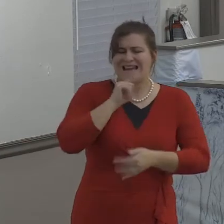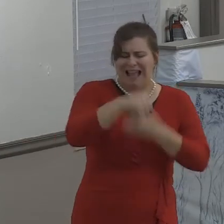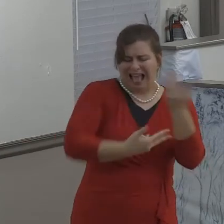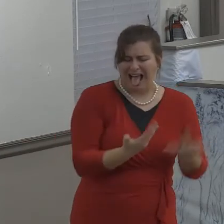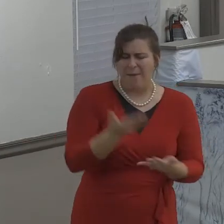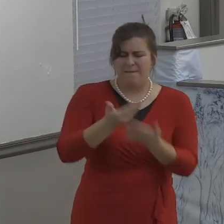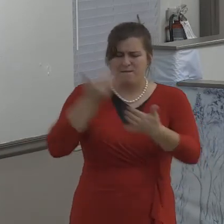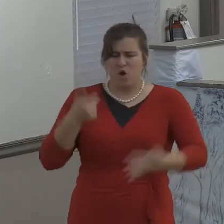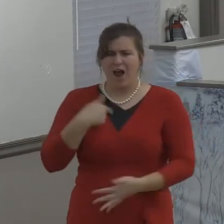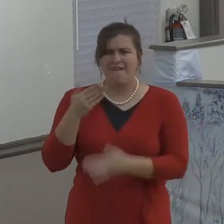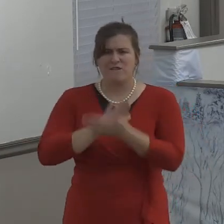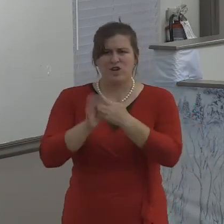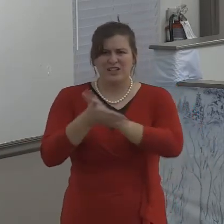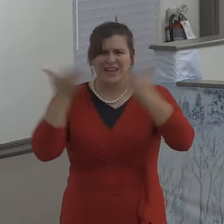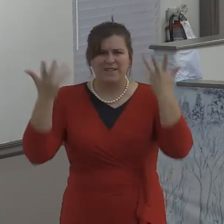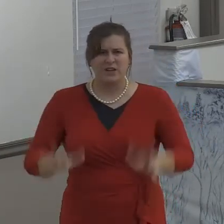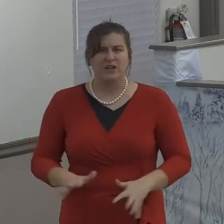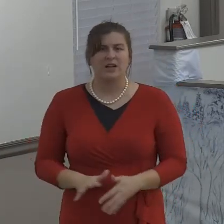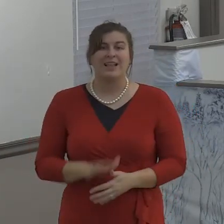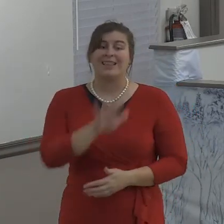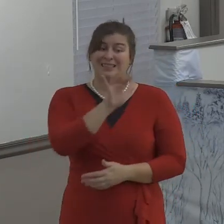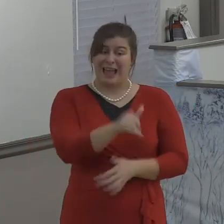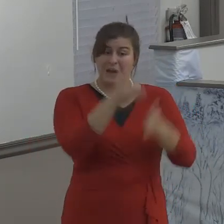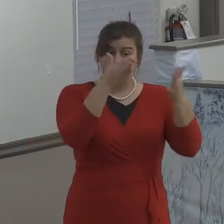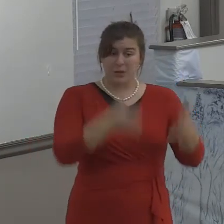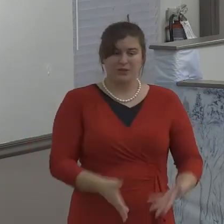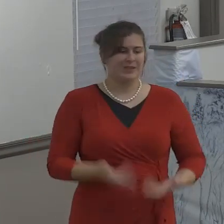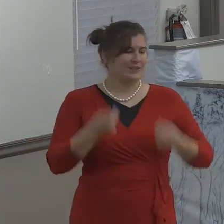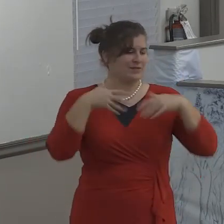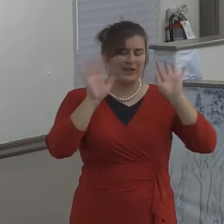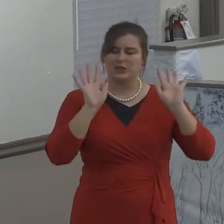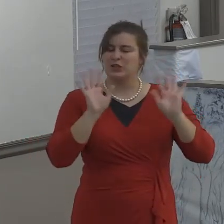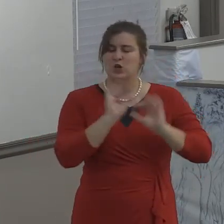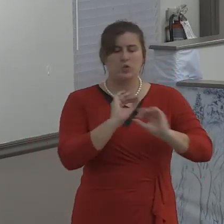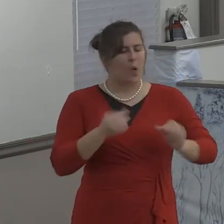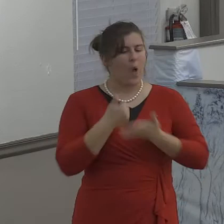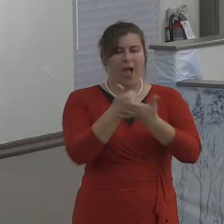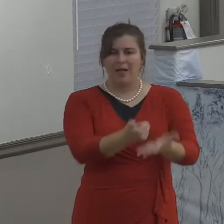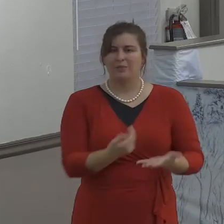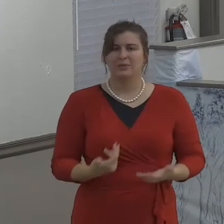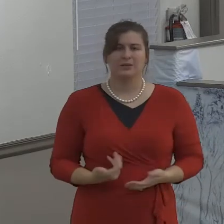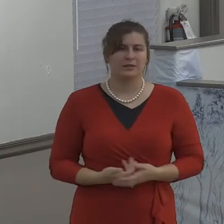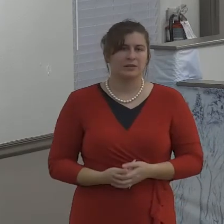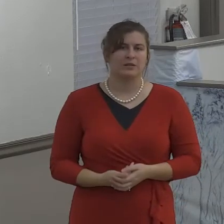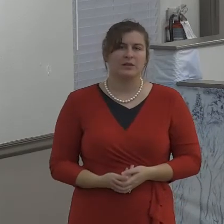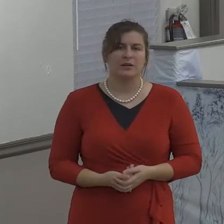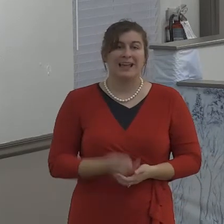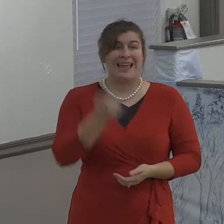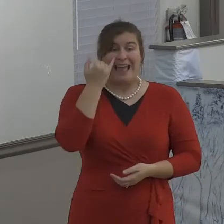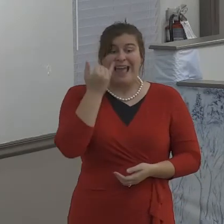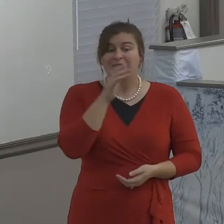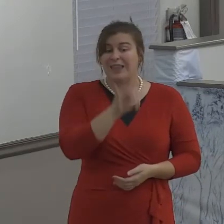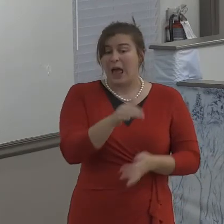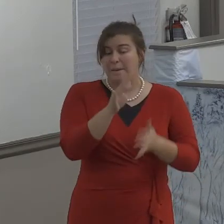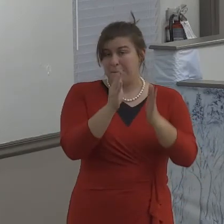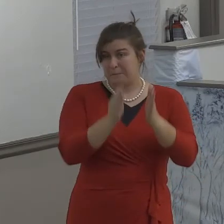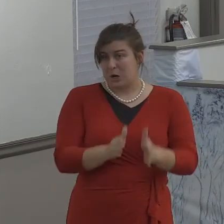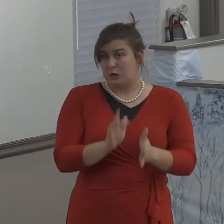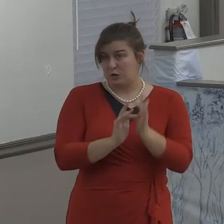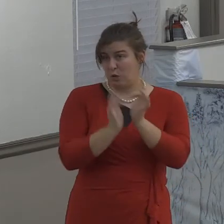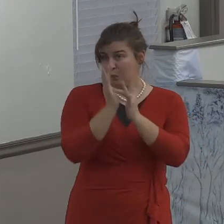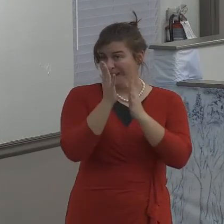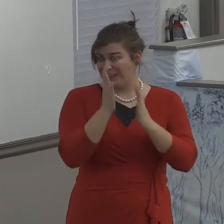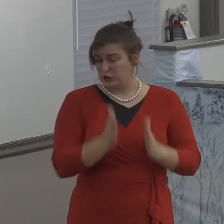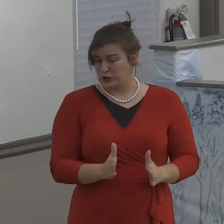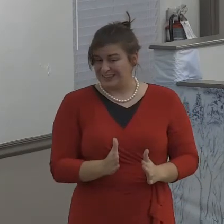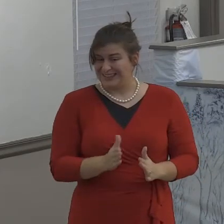because Christ has forgiven us and that's by the way there it is in black and white in the